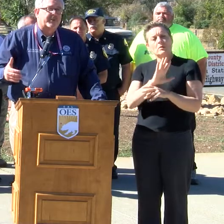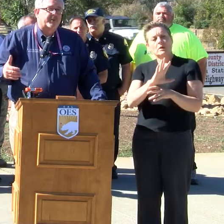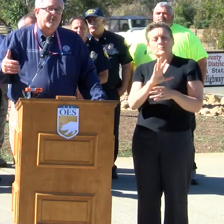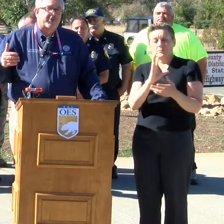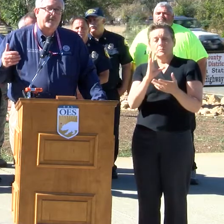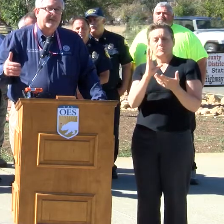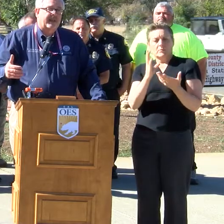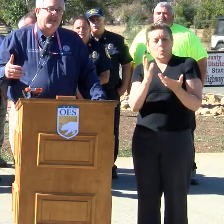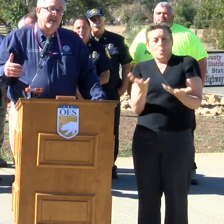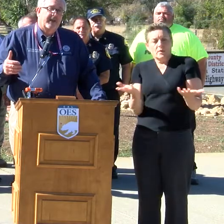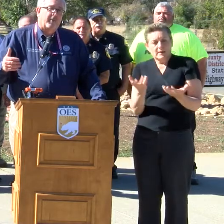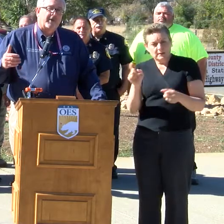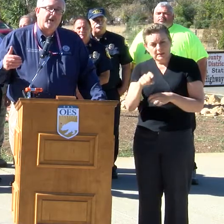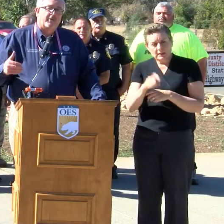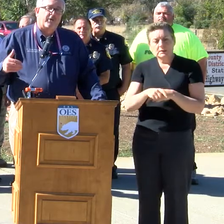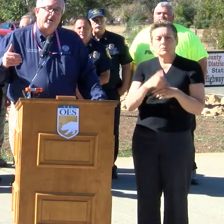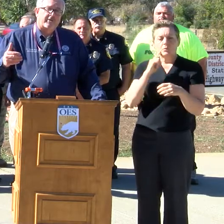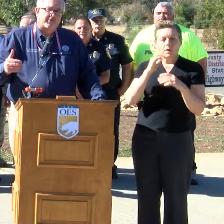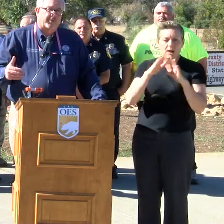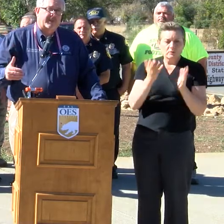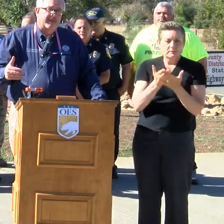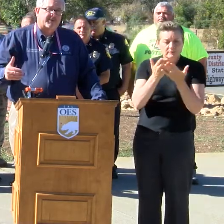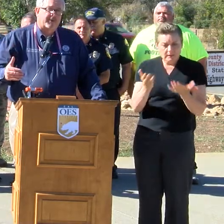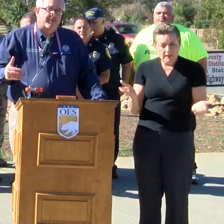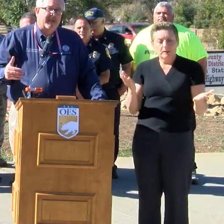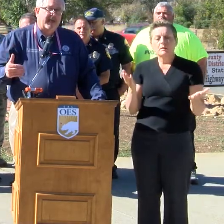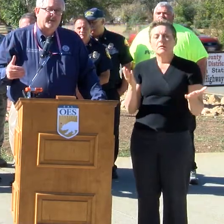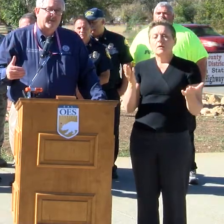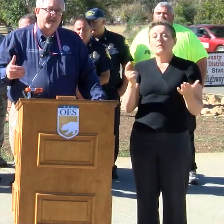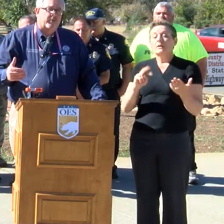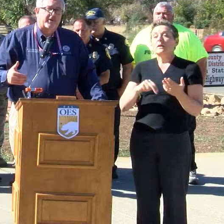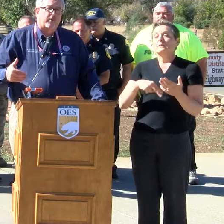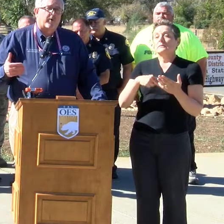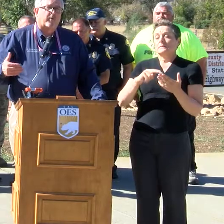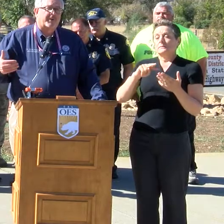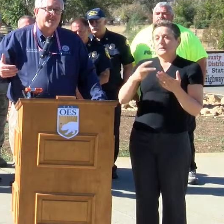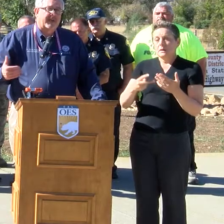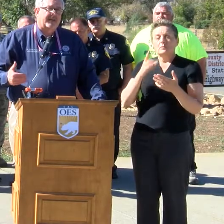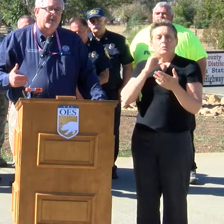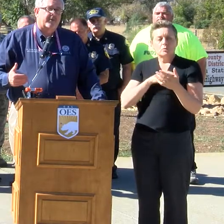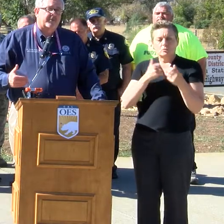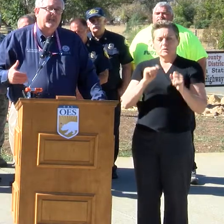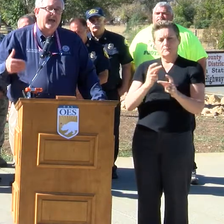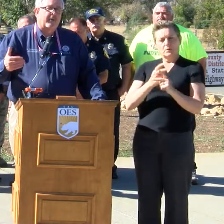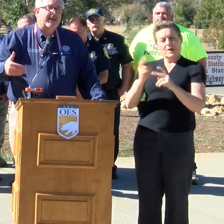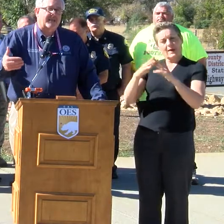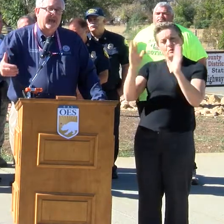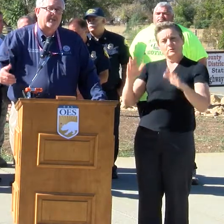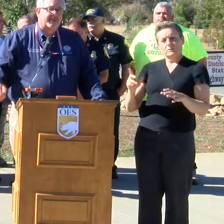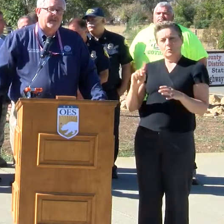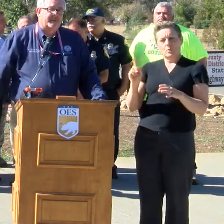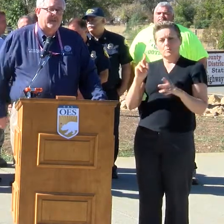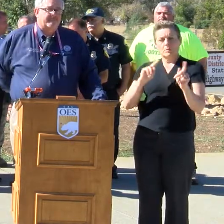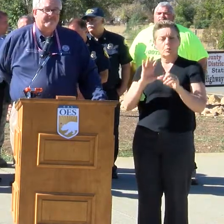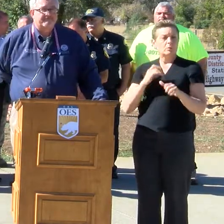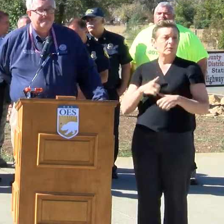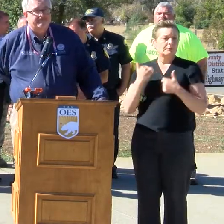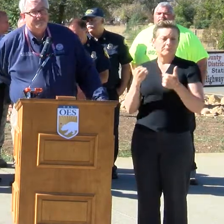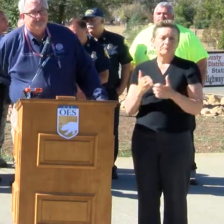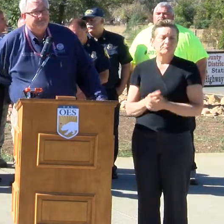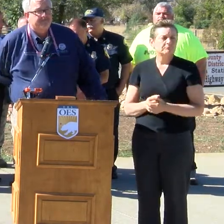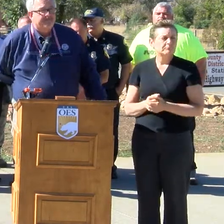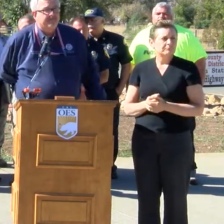though, is getting registered to determine that need. But we know the longer-term need is going to be housing, and we're going to work with the state and locals on how we get the housing needs met.